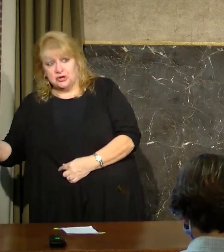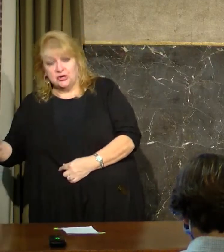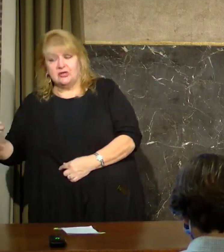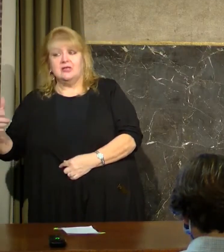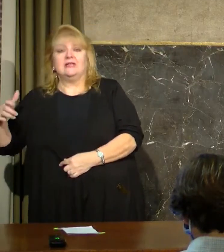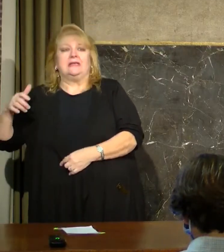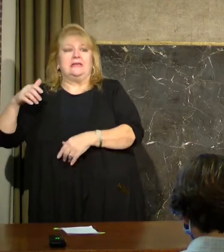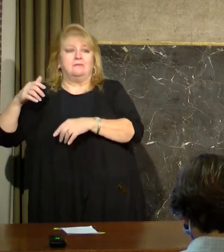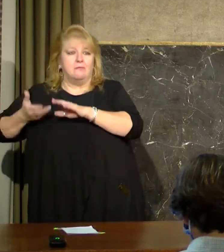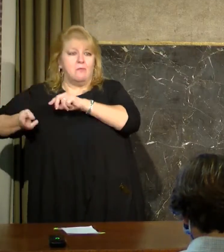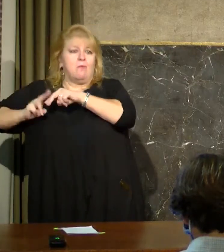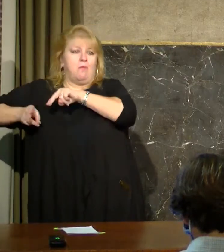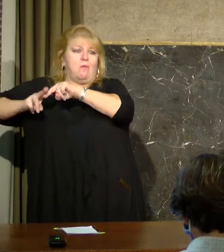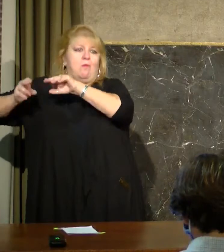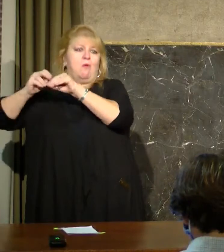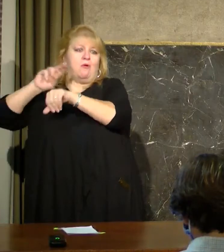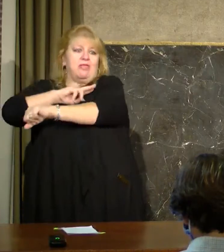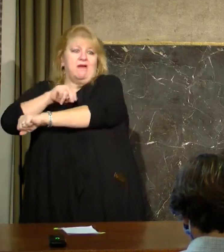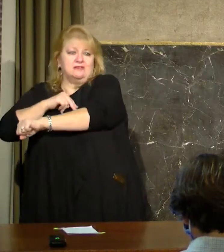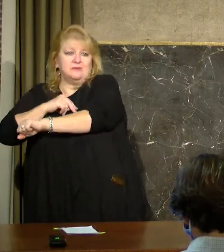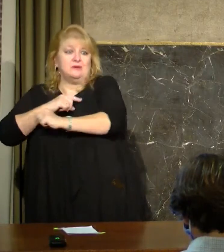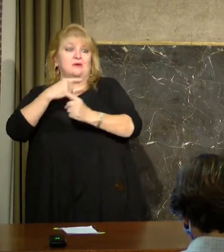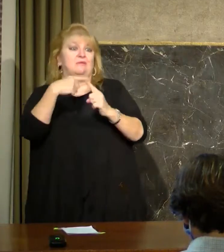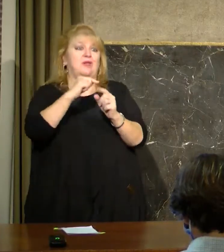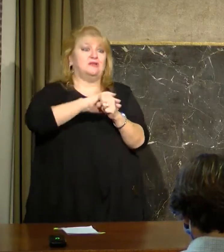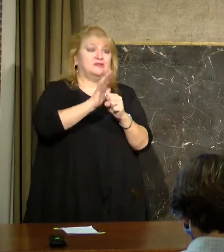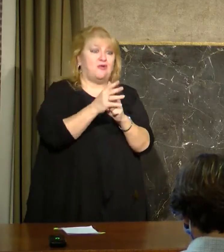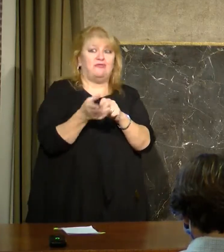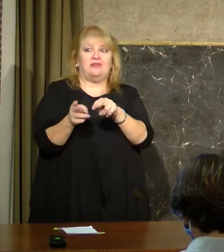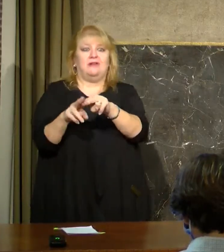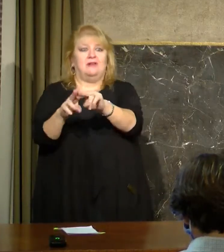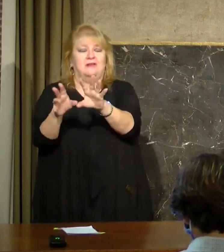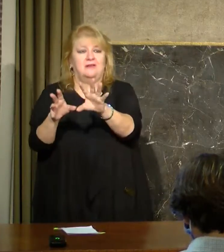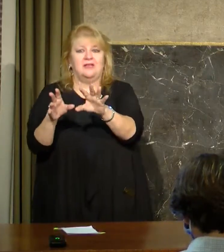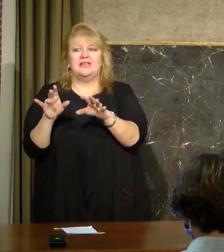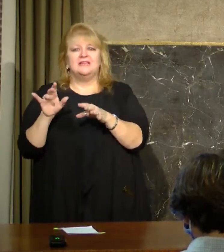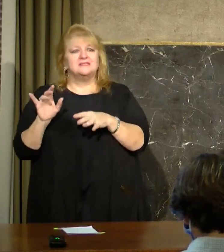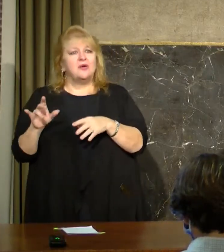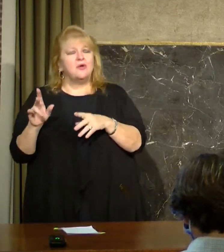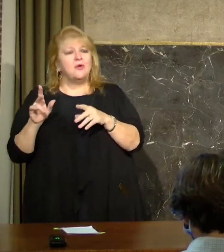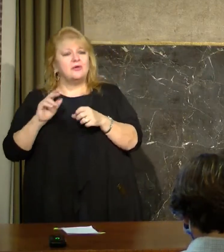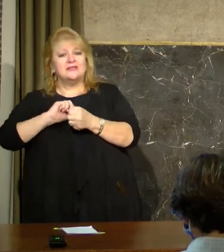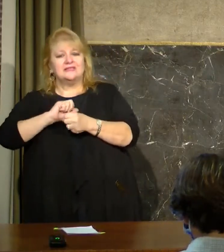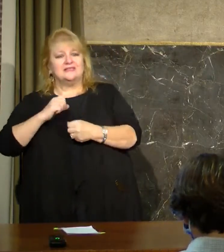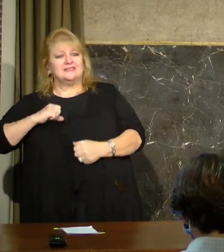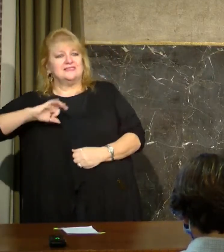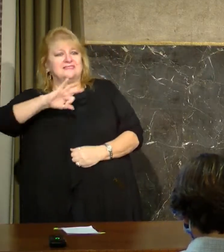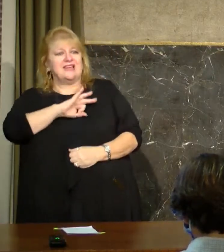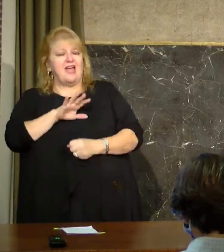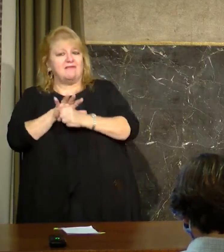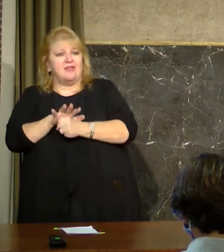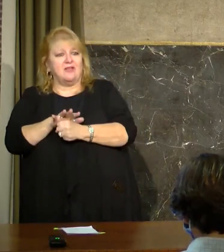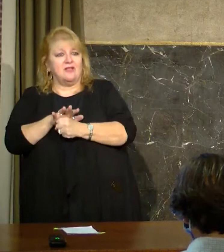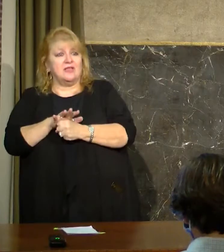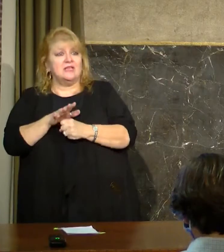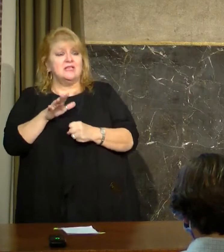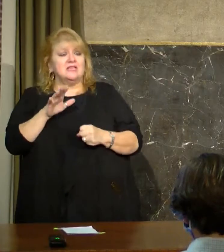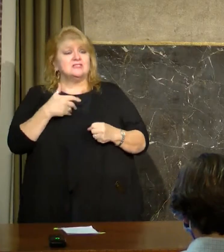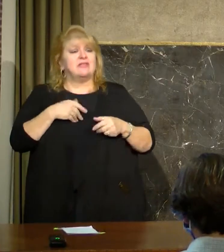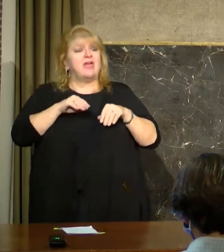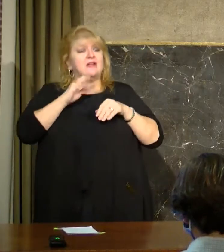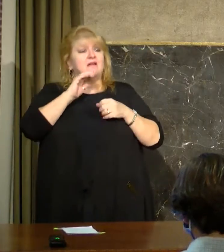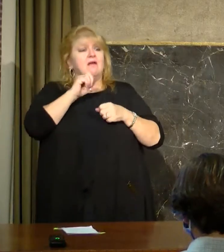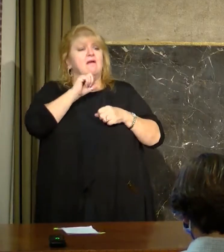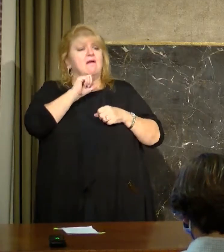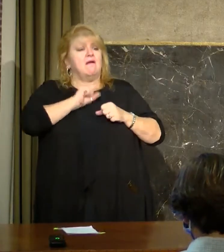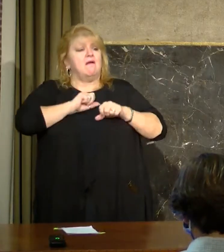everywhere. And one of the things that compounds this stress on staffing is the community spread that is sending people into the hospital is